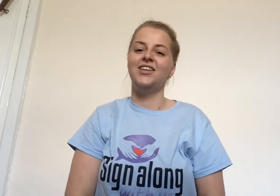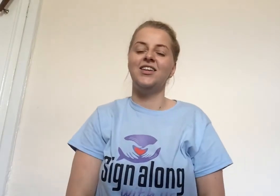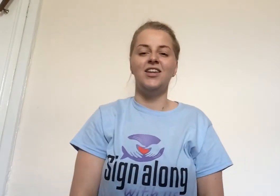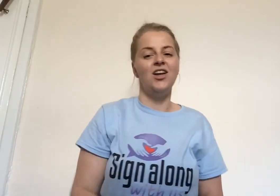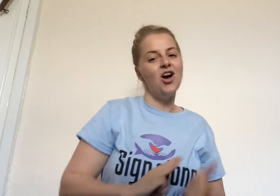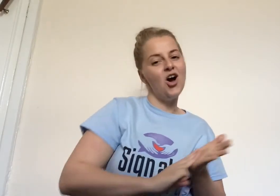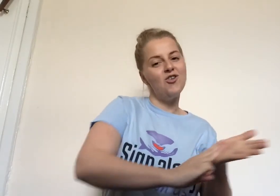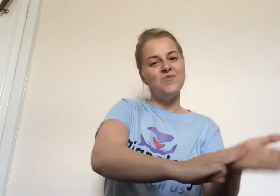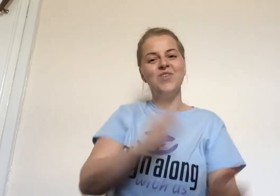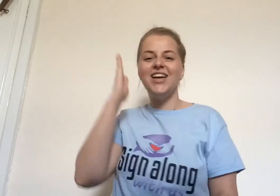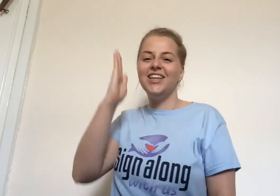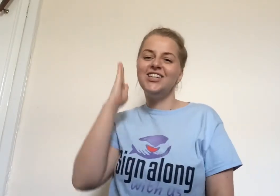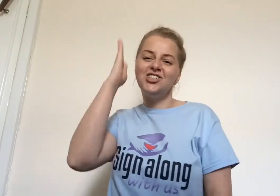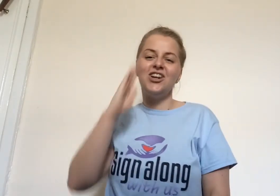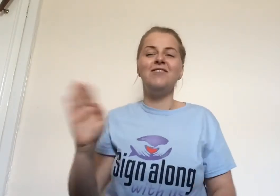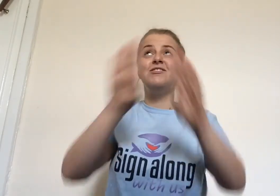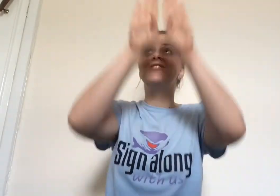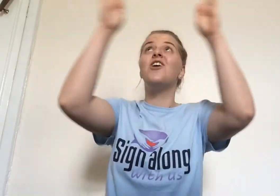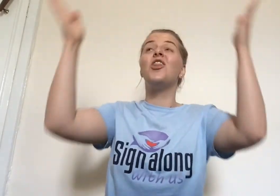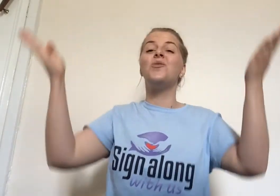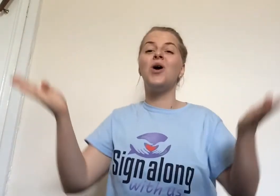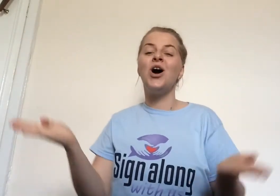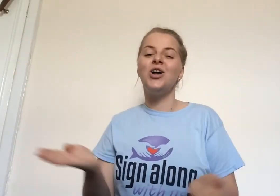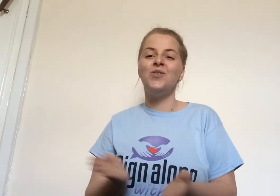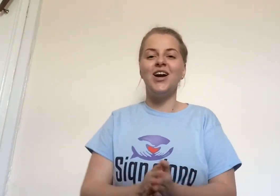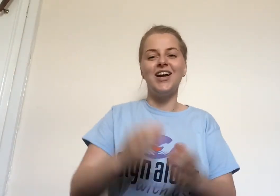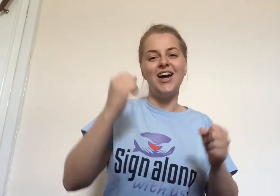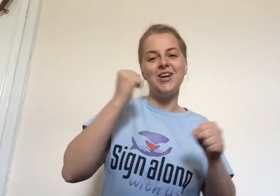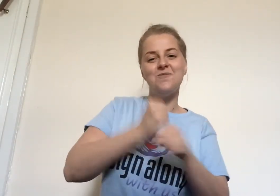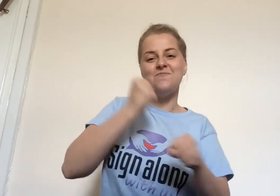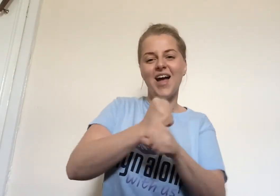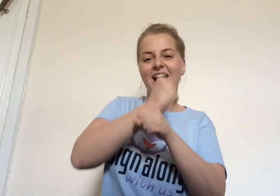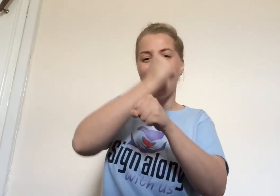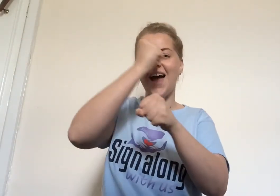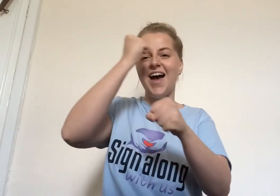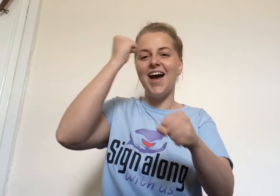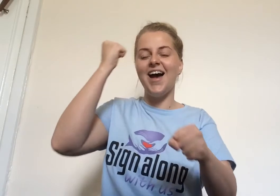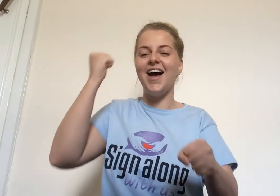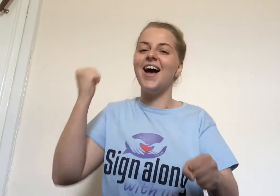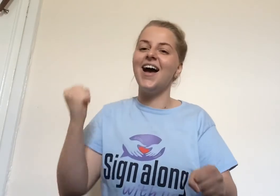A million dreams for the world we're gonna make